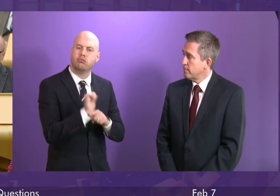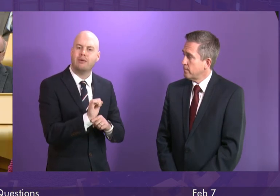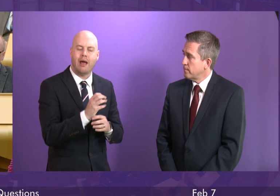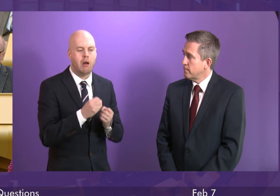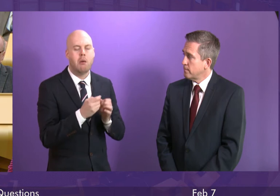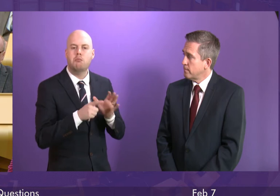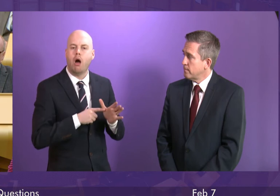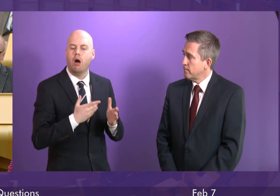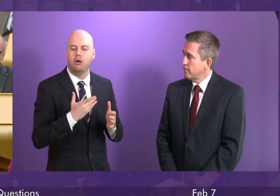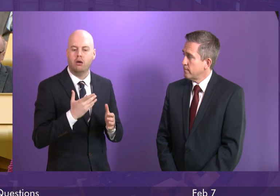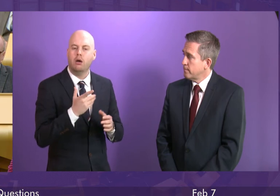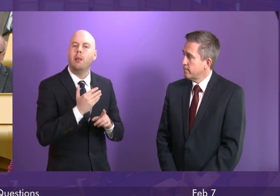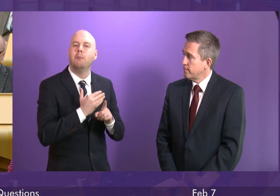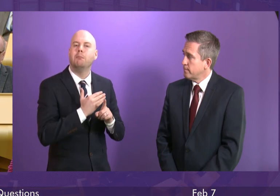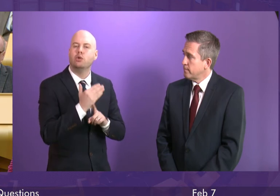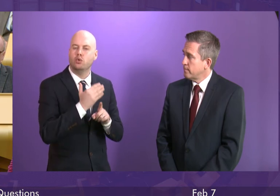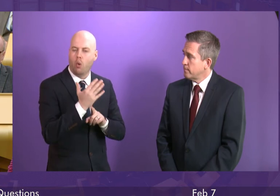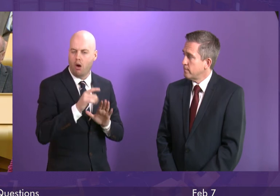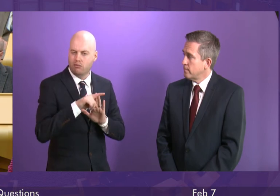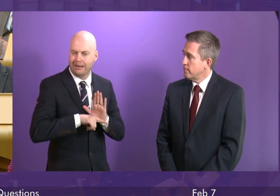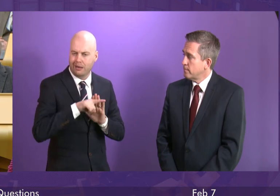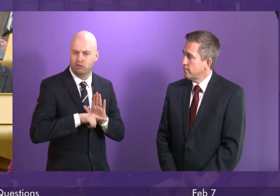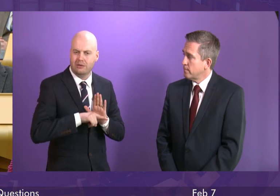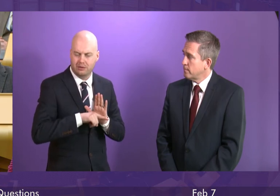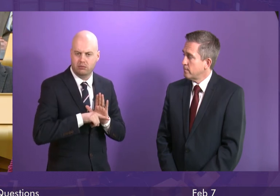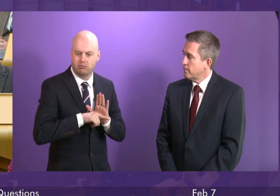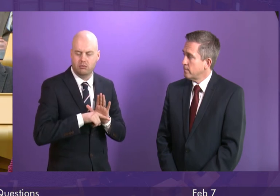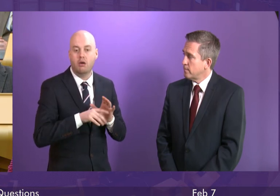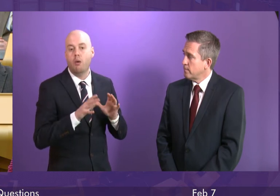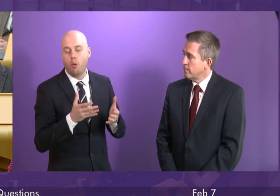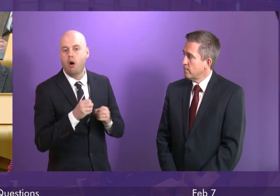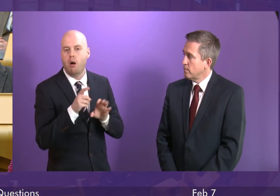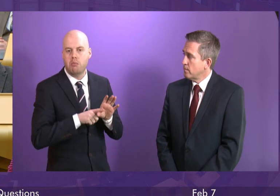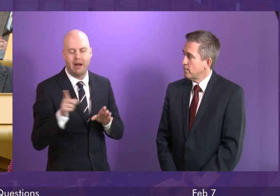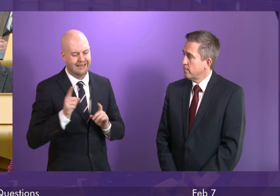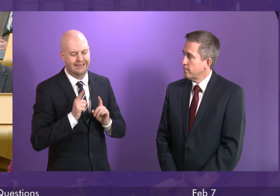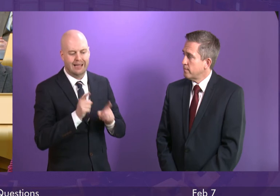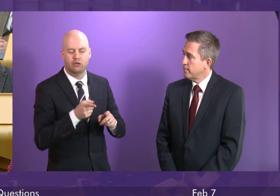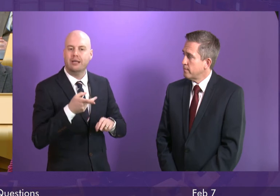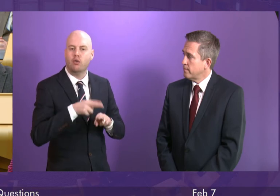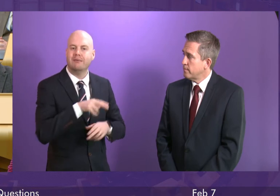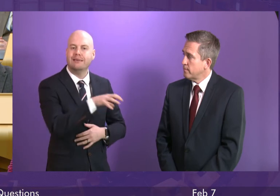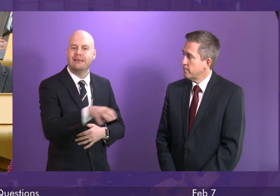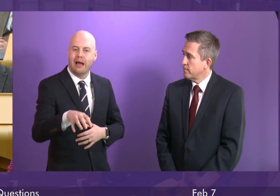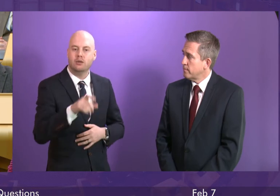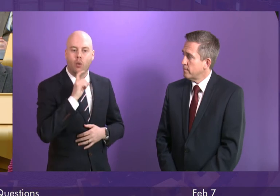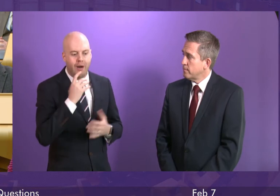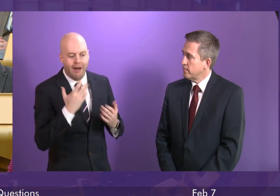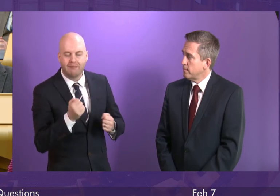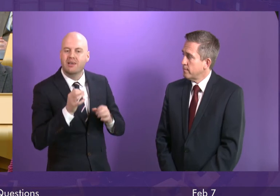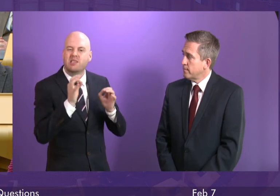regulations or by the designation of sites of special scientific interest.